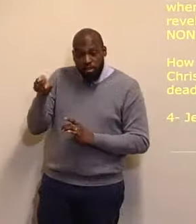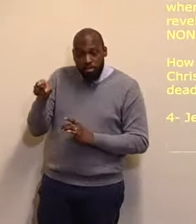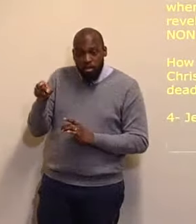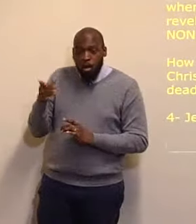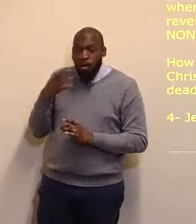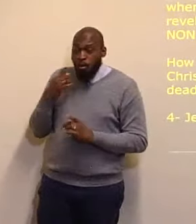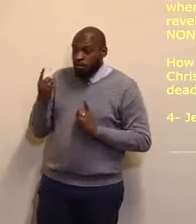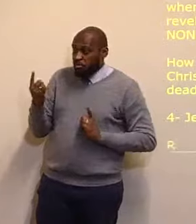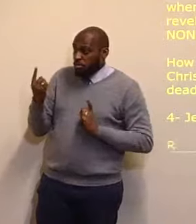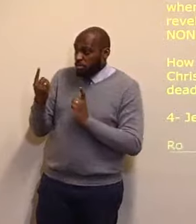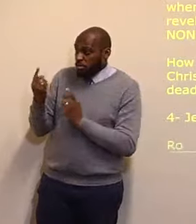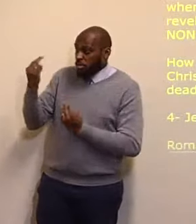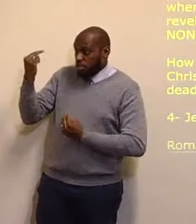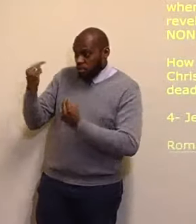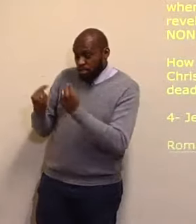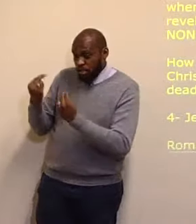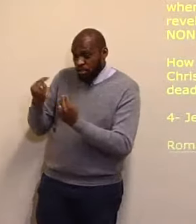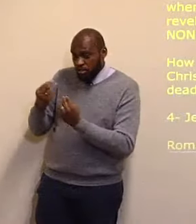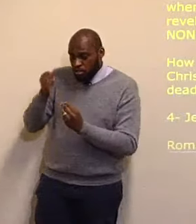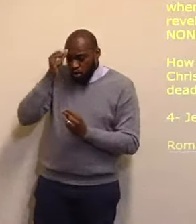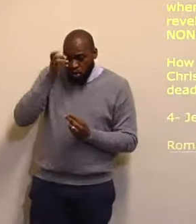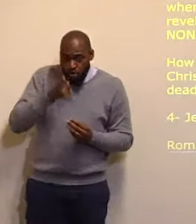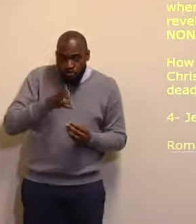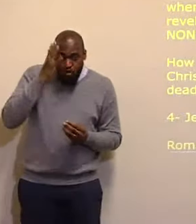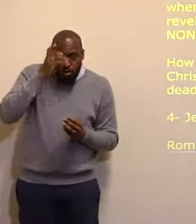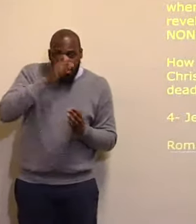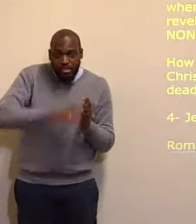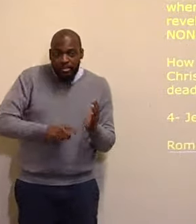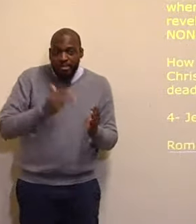8, verse 1 says, no more condemnation.